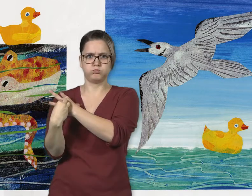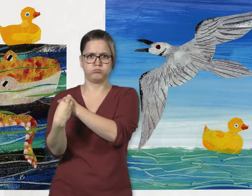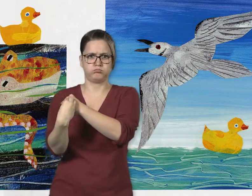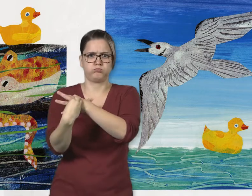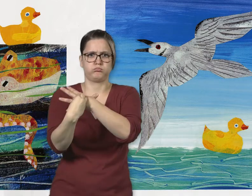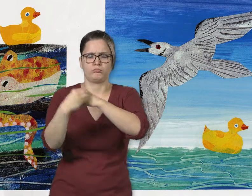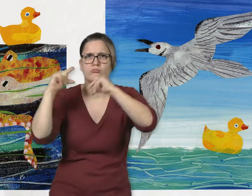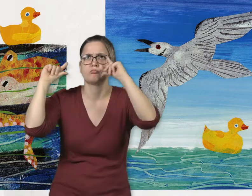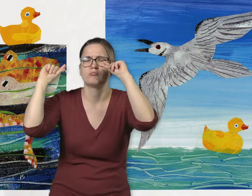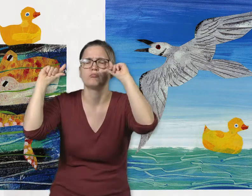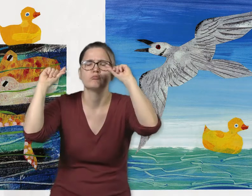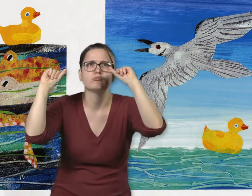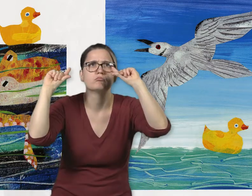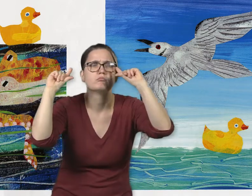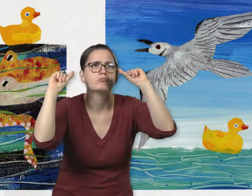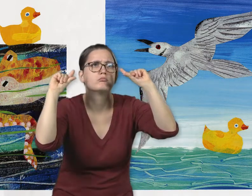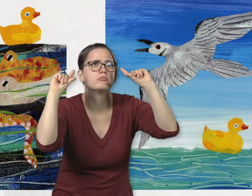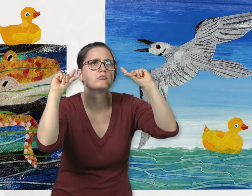The octopus blinks at it.